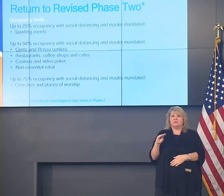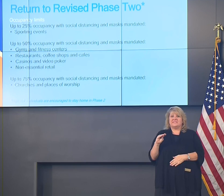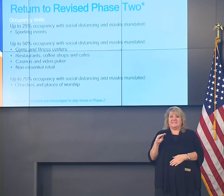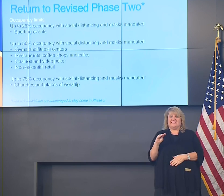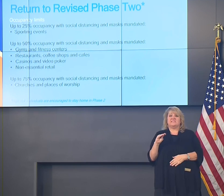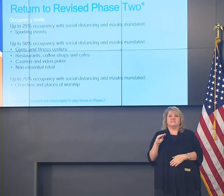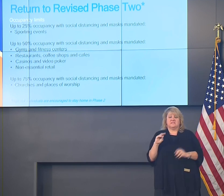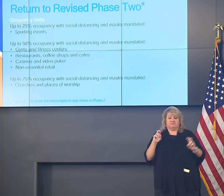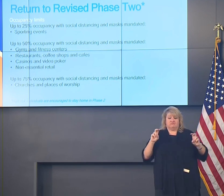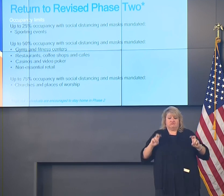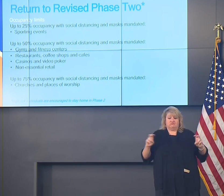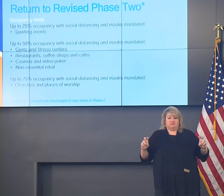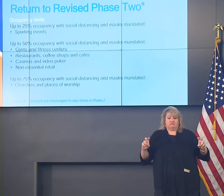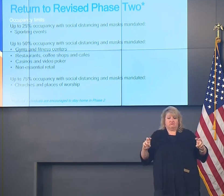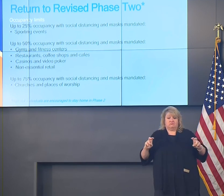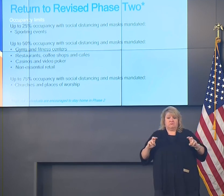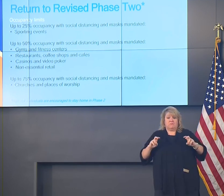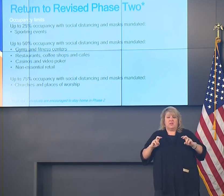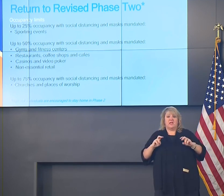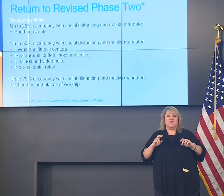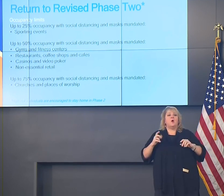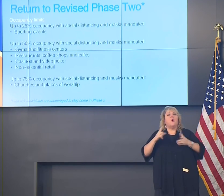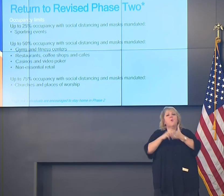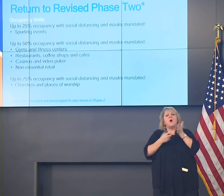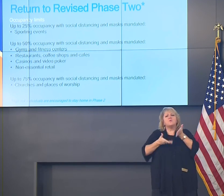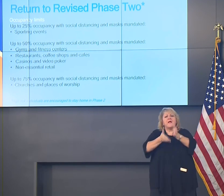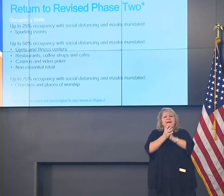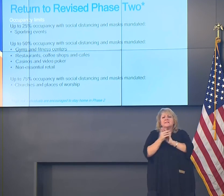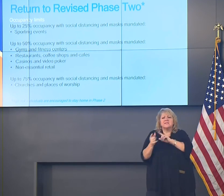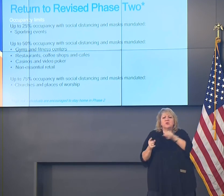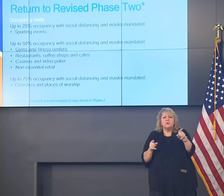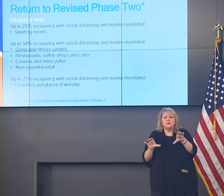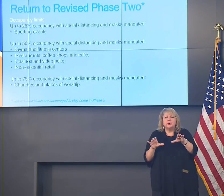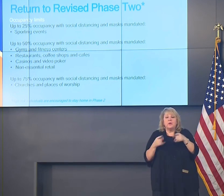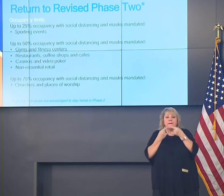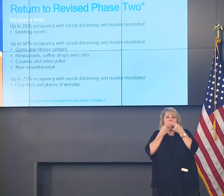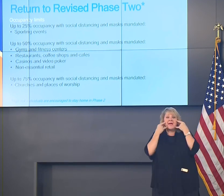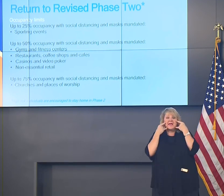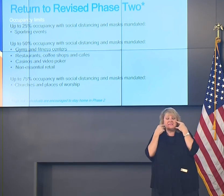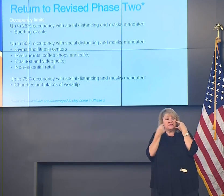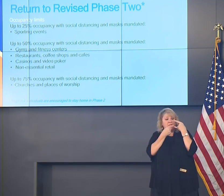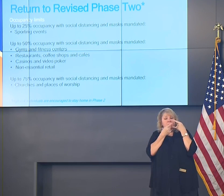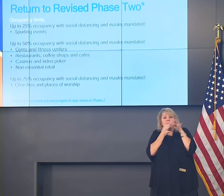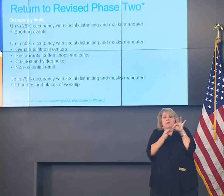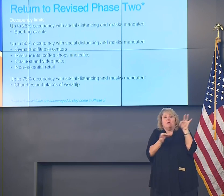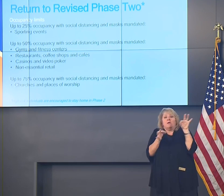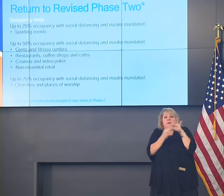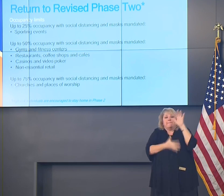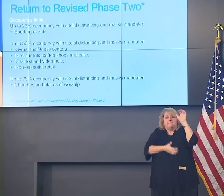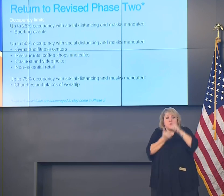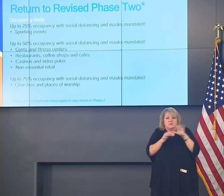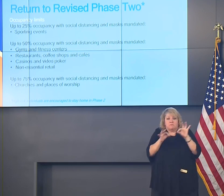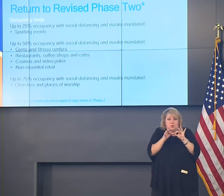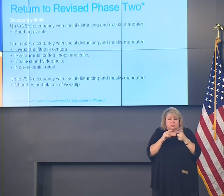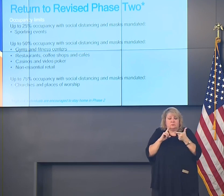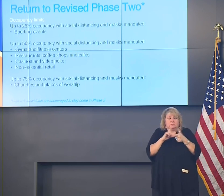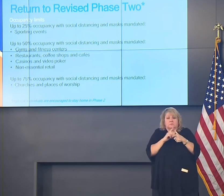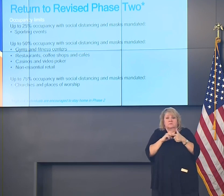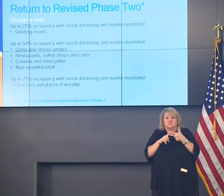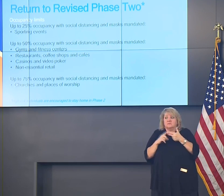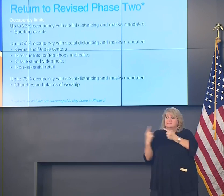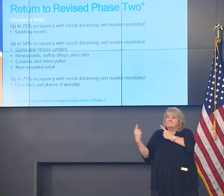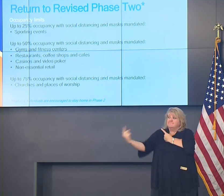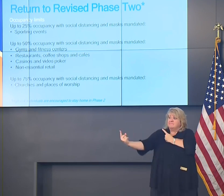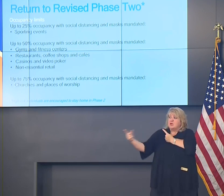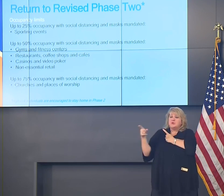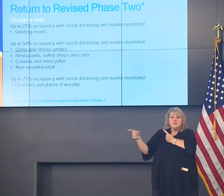all the things that we're asking folks to do, wearing a mask is the most important. Physically distancing from people who are not